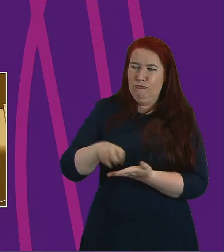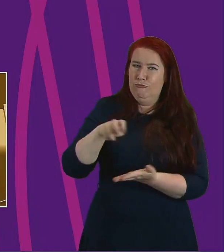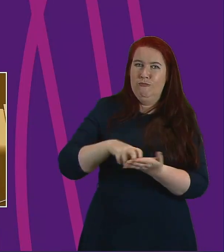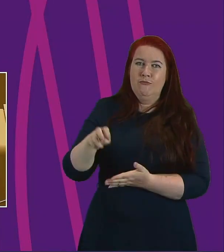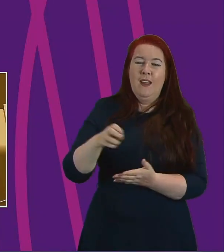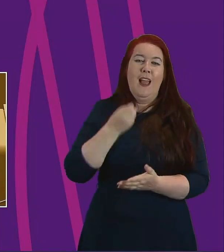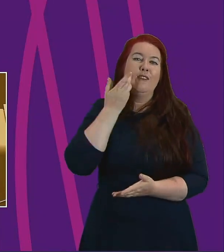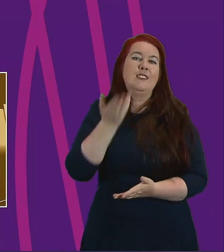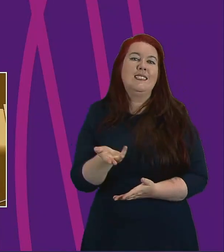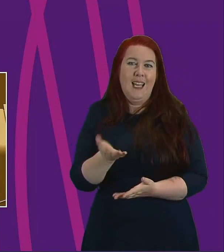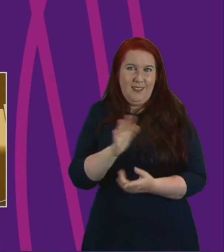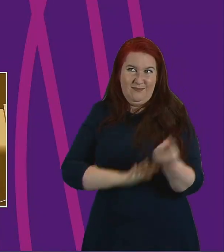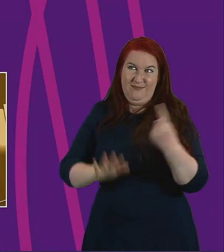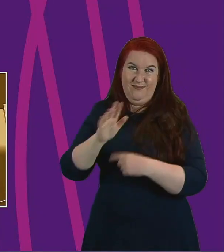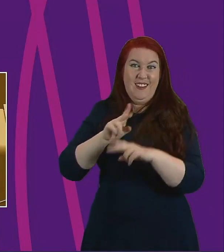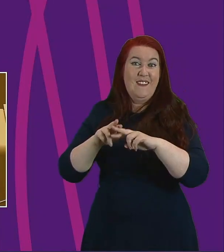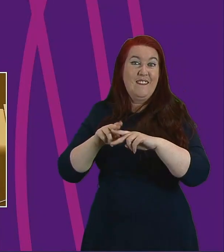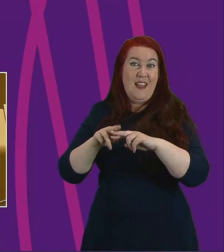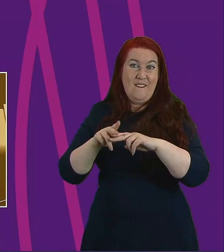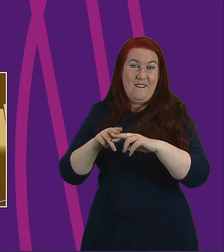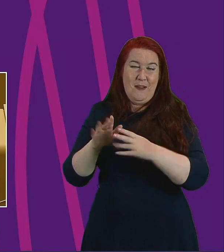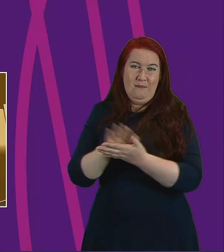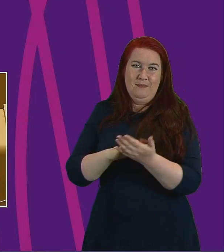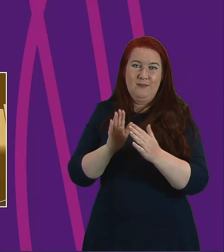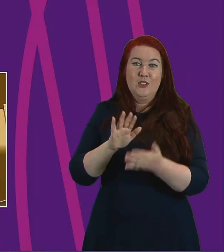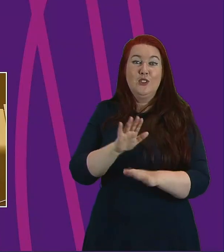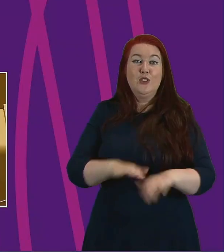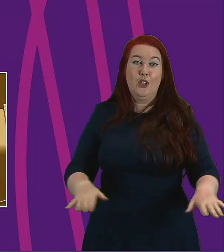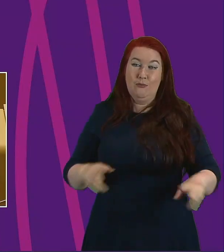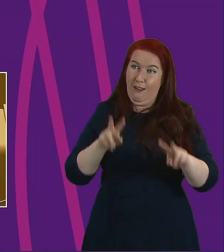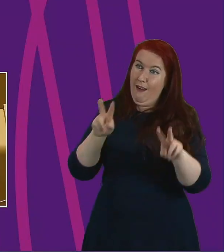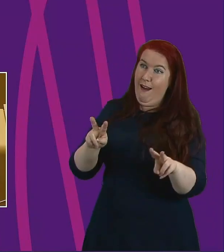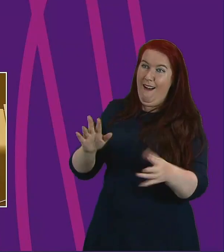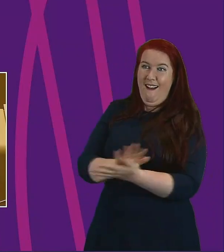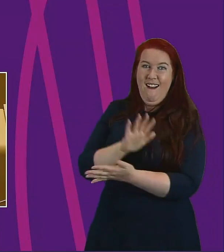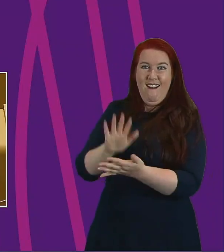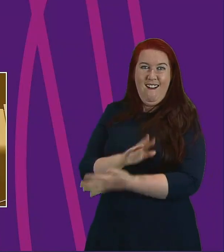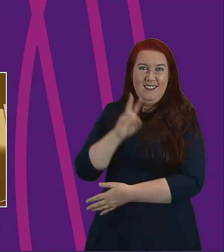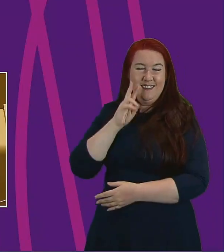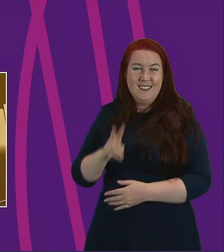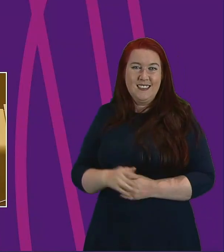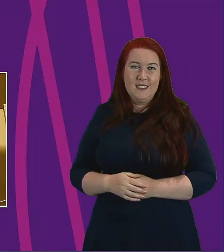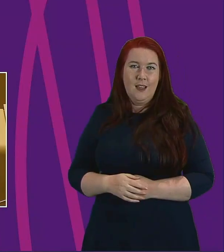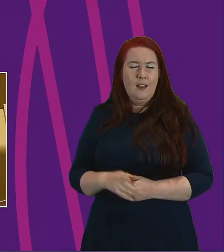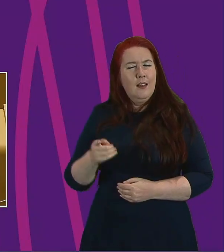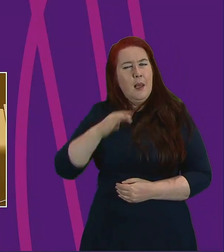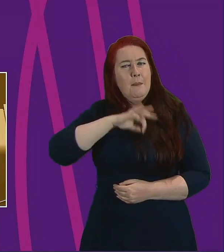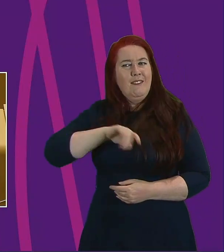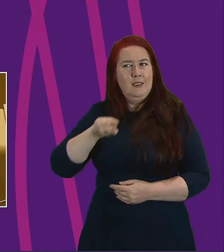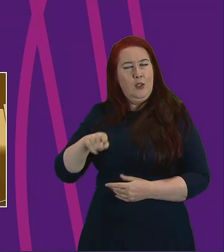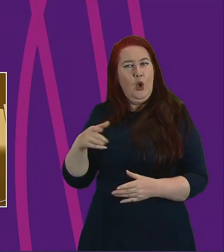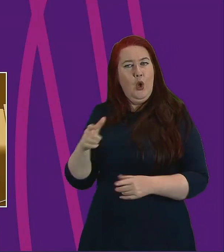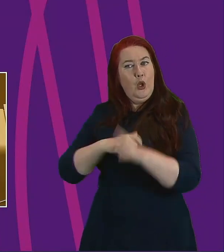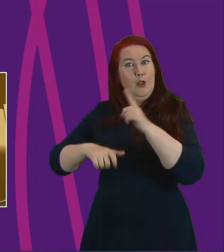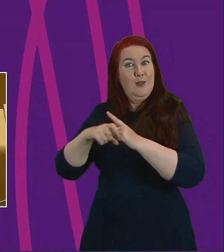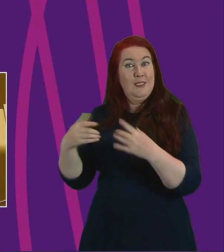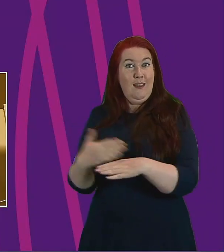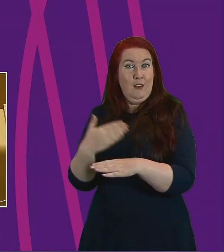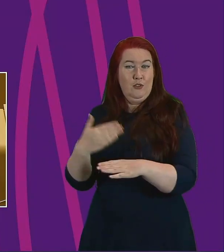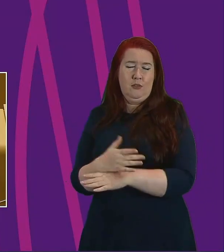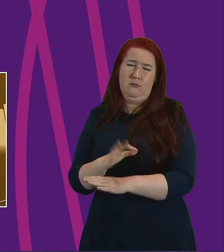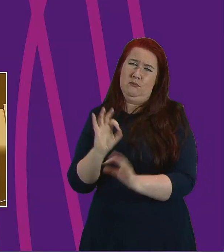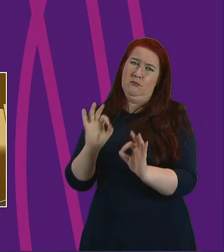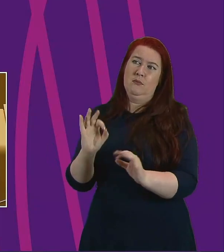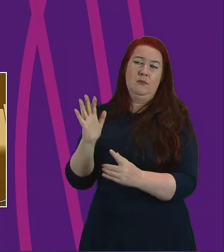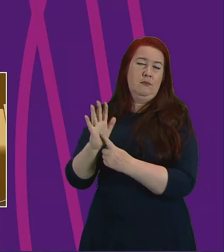in areas across Fife bringing joy to children and adults alike. These benefits of community action, however small, continue to be